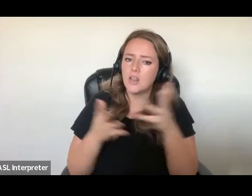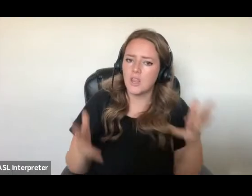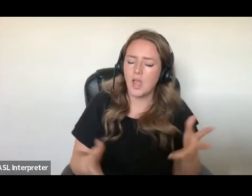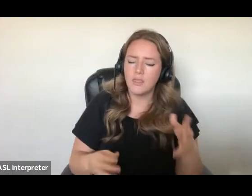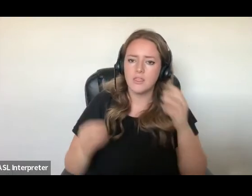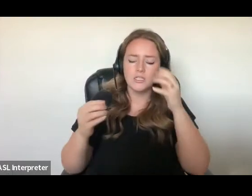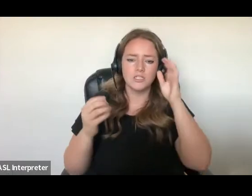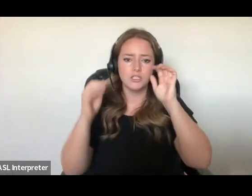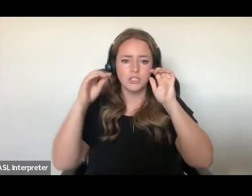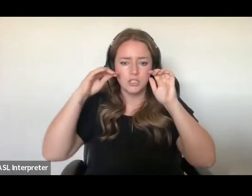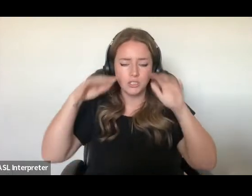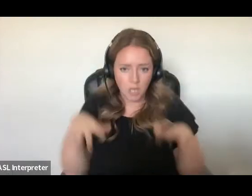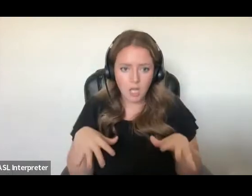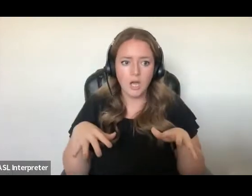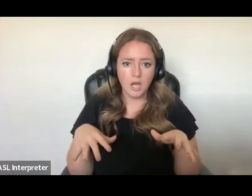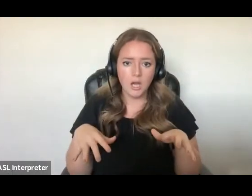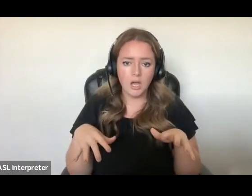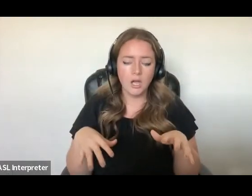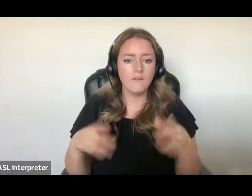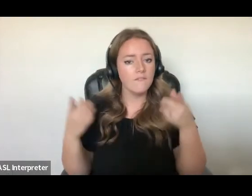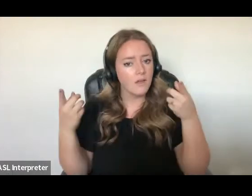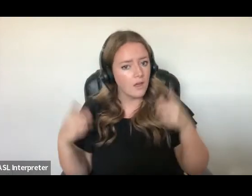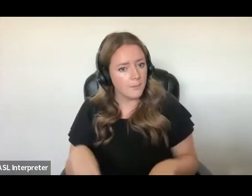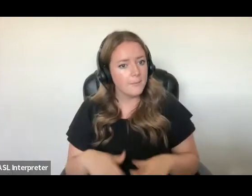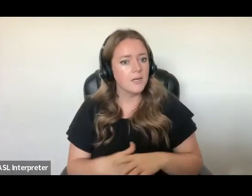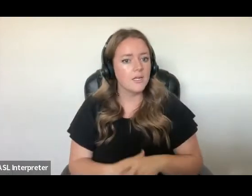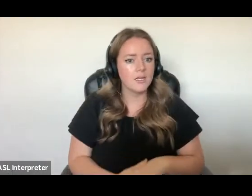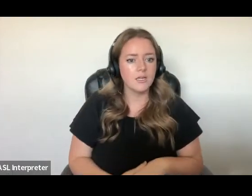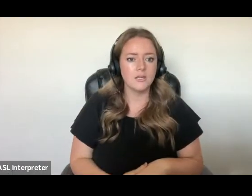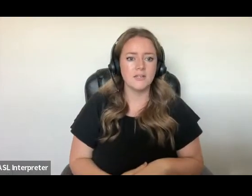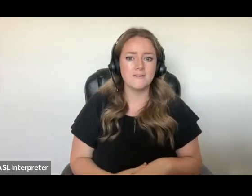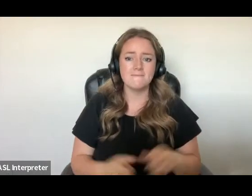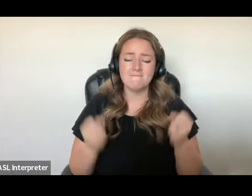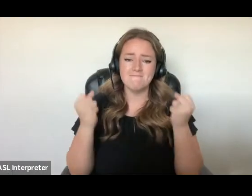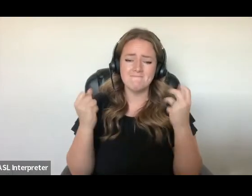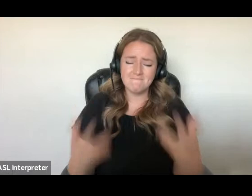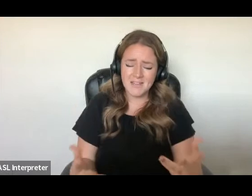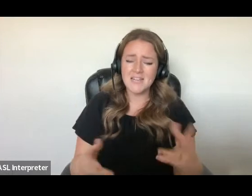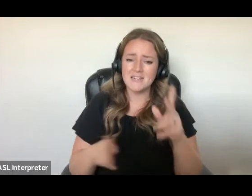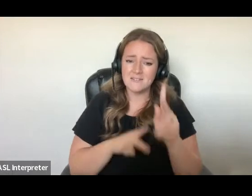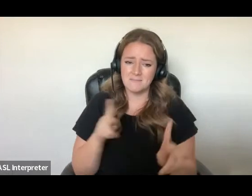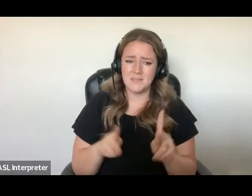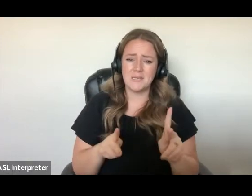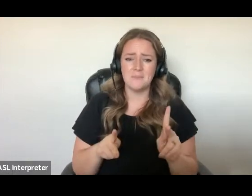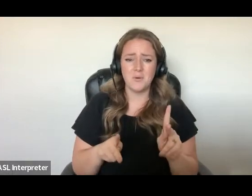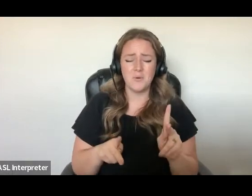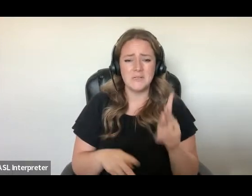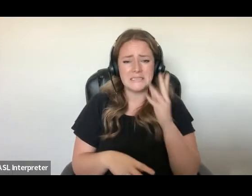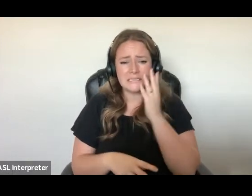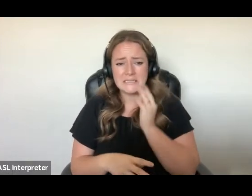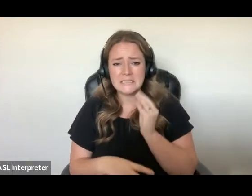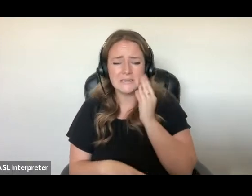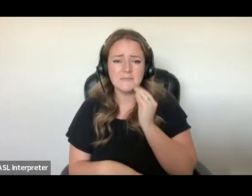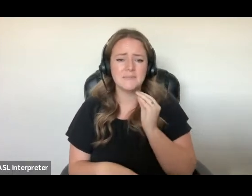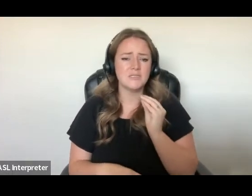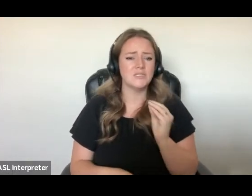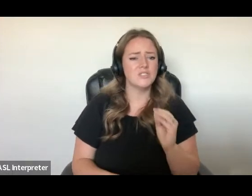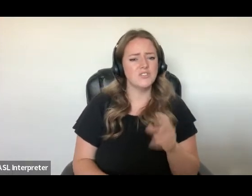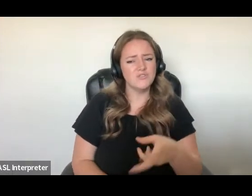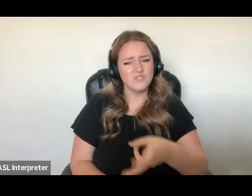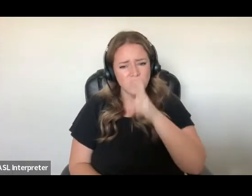Over the past five years, thousands of people were forced to endure some of the most restrictive conditions of confinement in Canada,